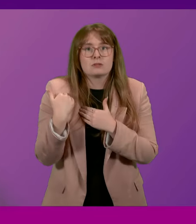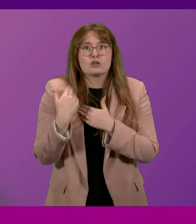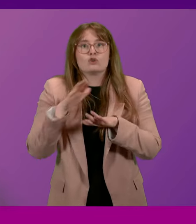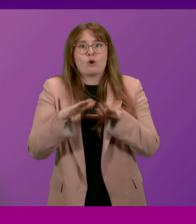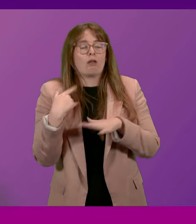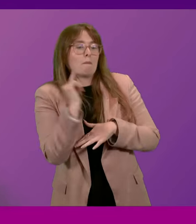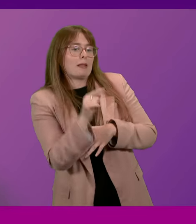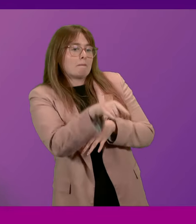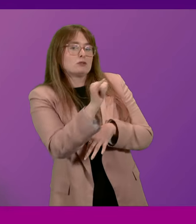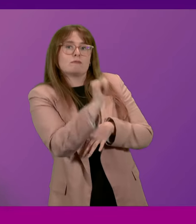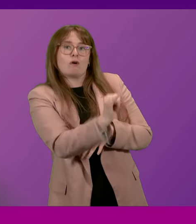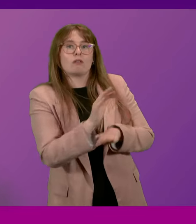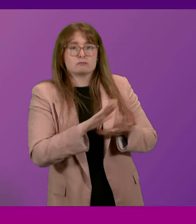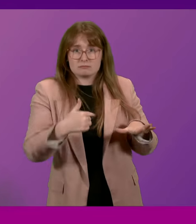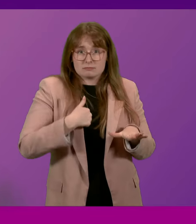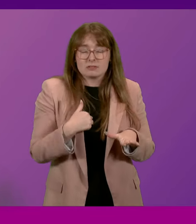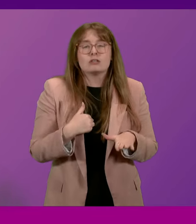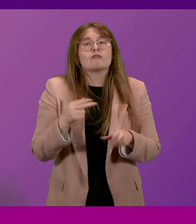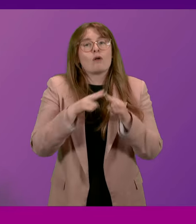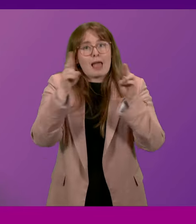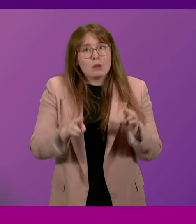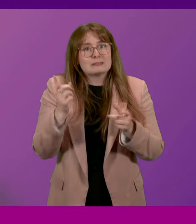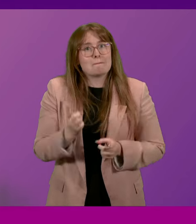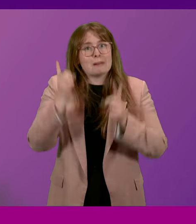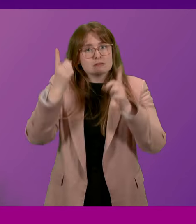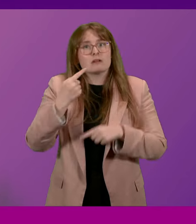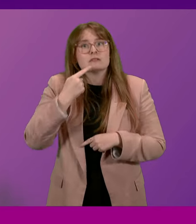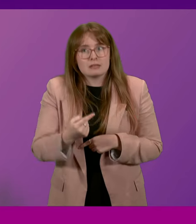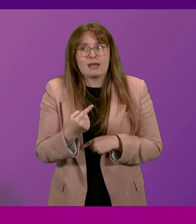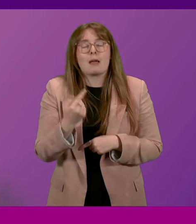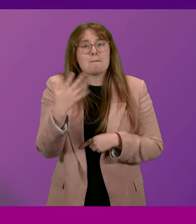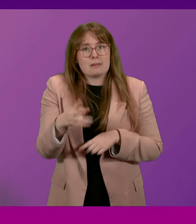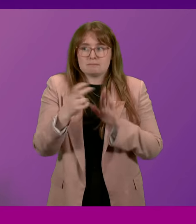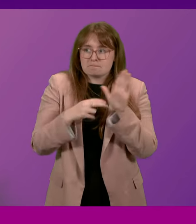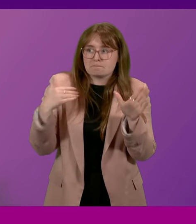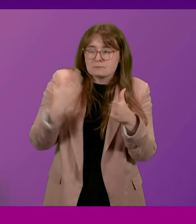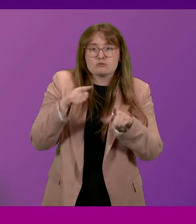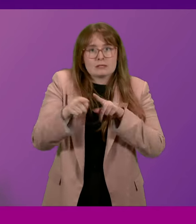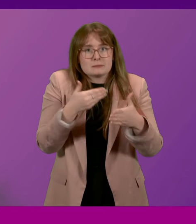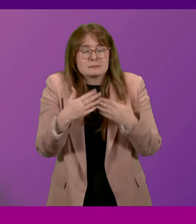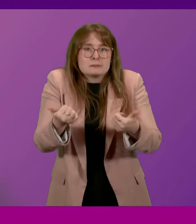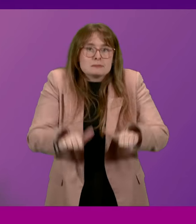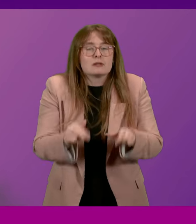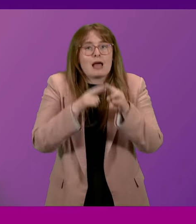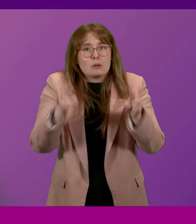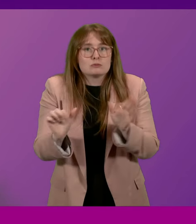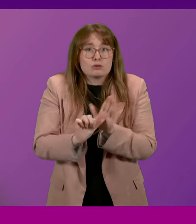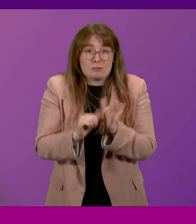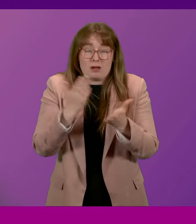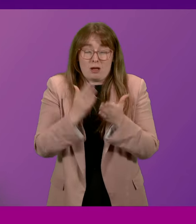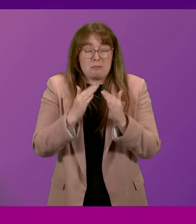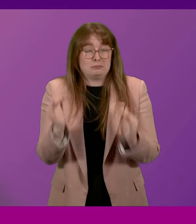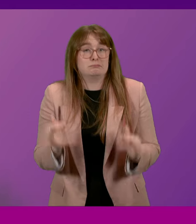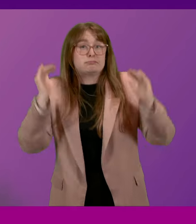else to blame? For the Housing Minister to claim they have a proven track record on tackling homelessness when it is at record